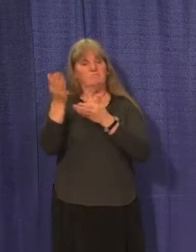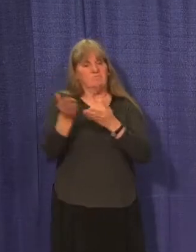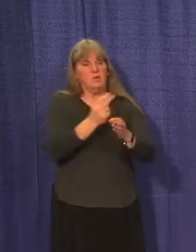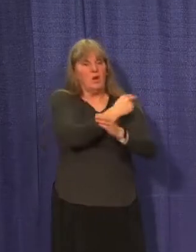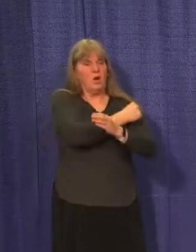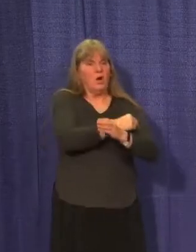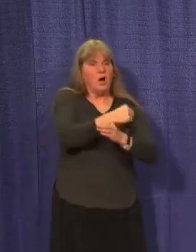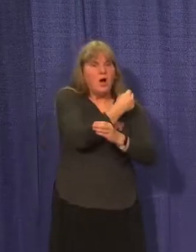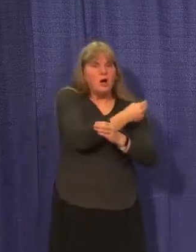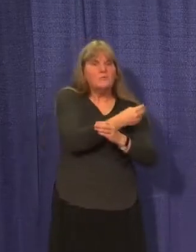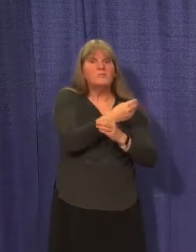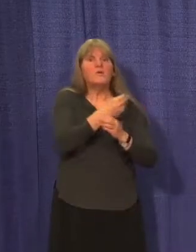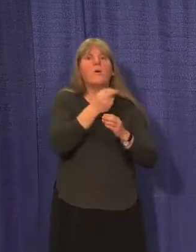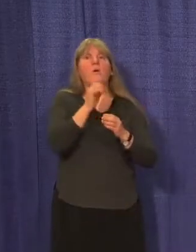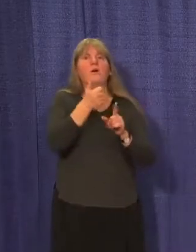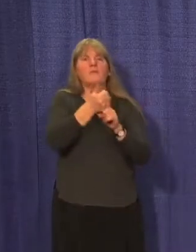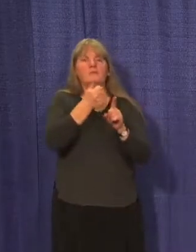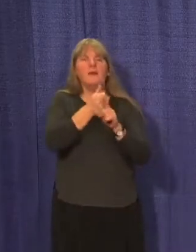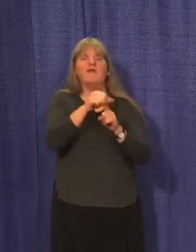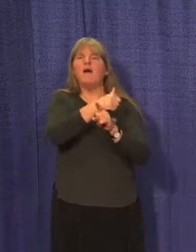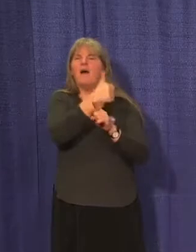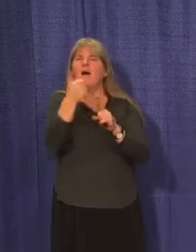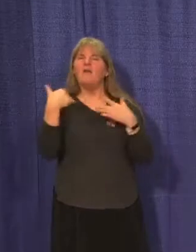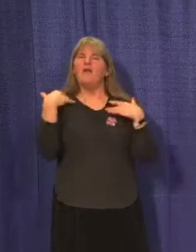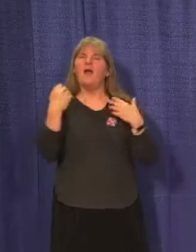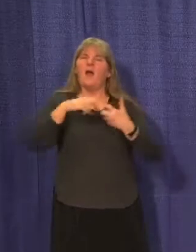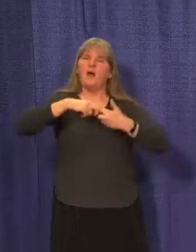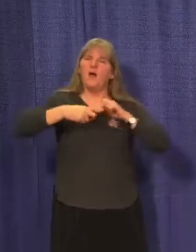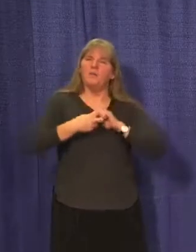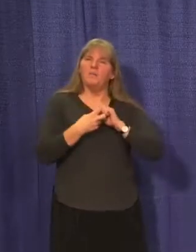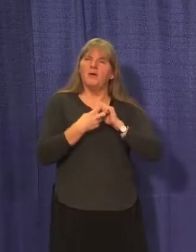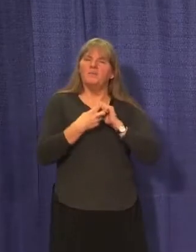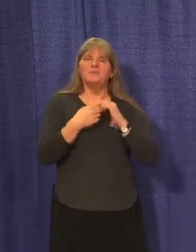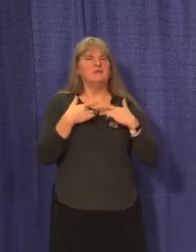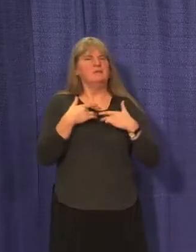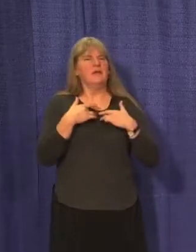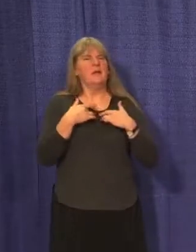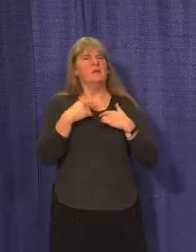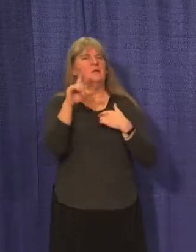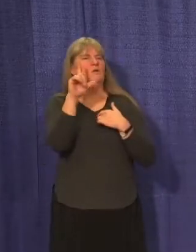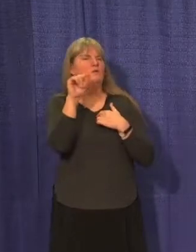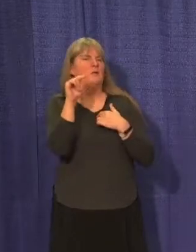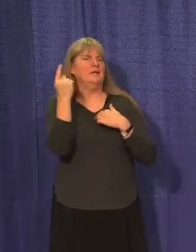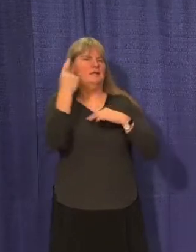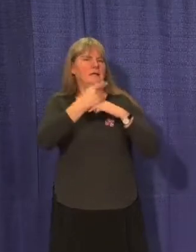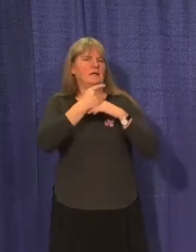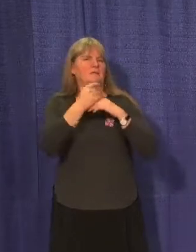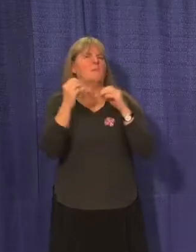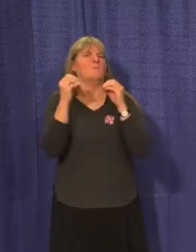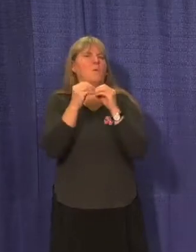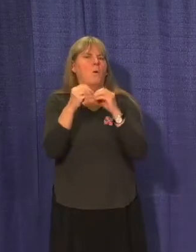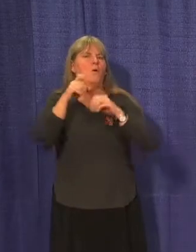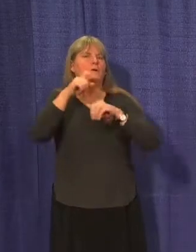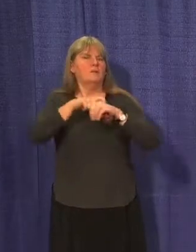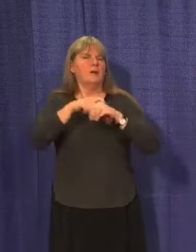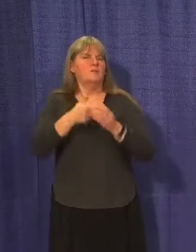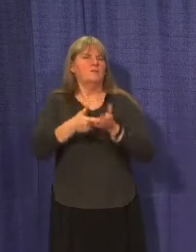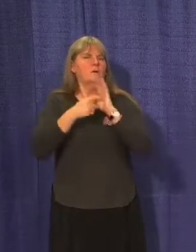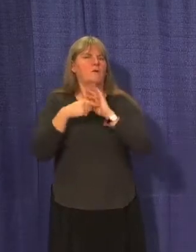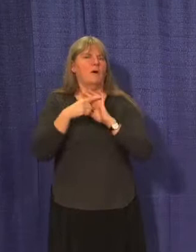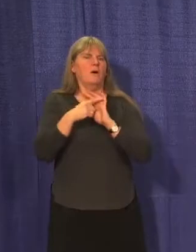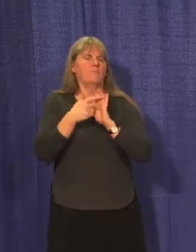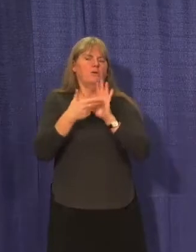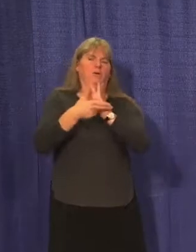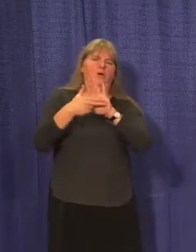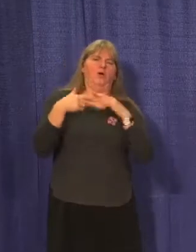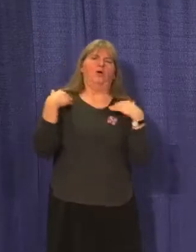immunocompromised, and there we usually go with a 20-day window, which leads to the longer recovery